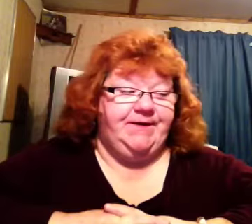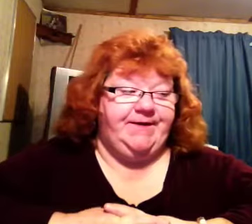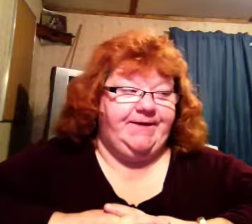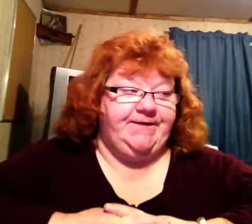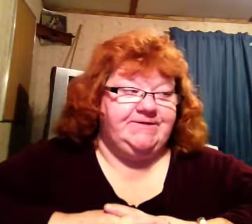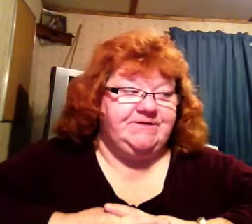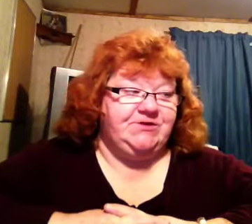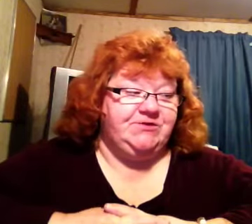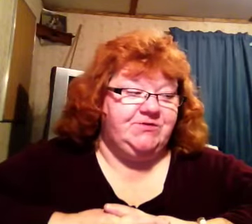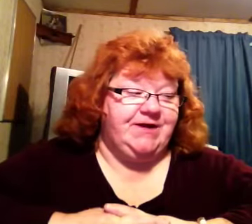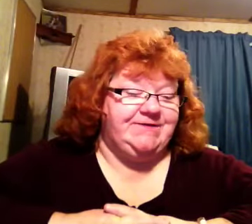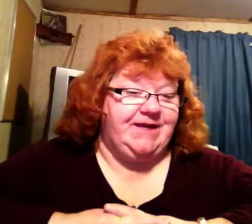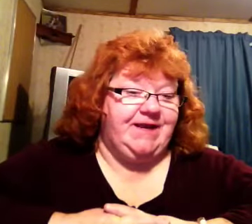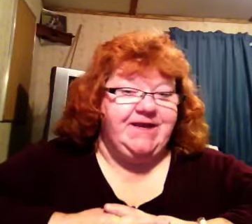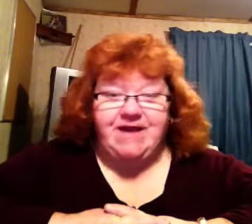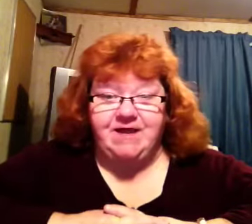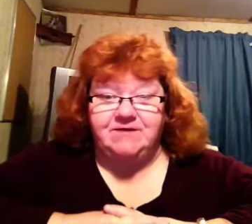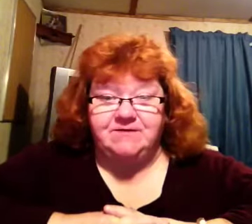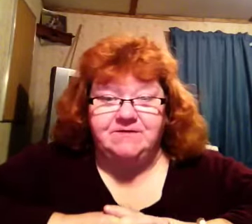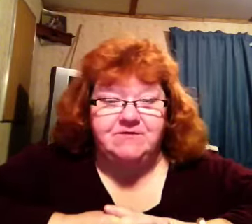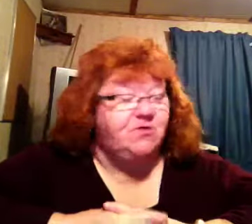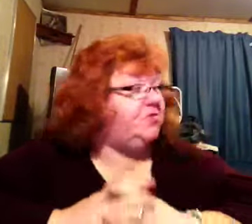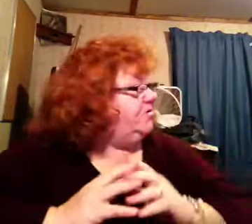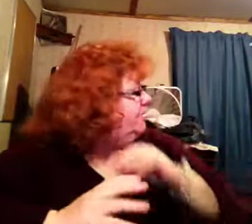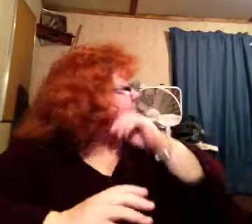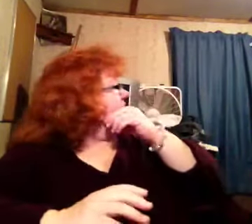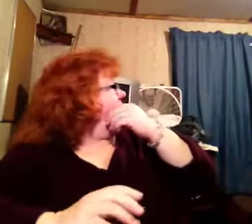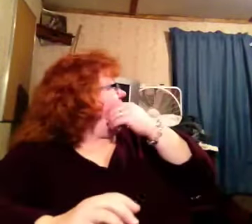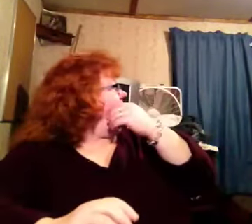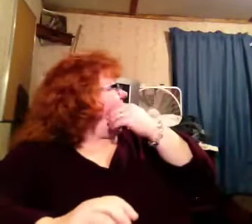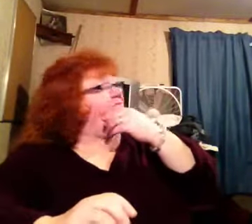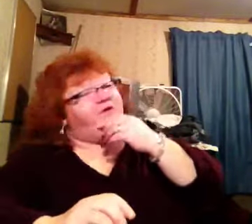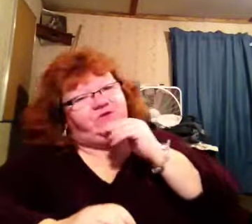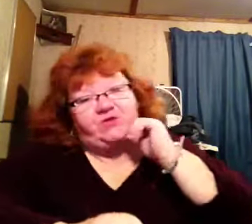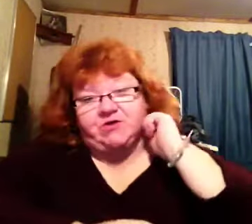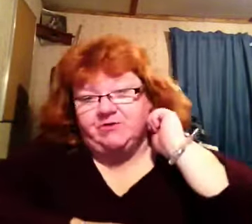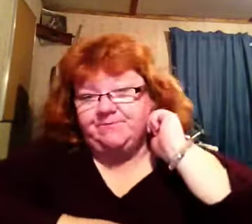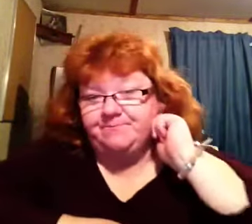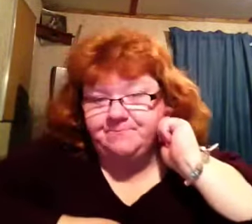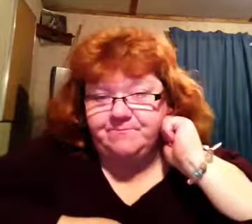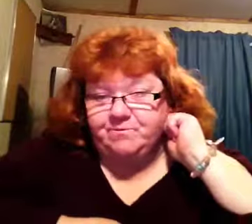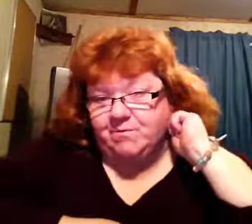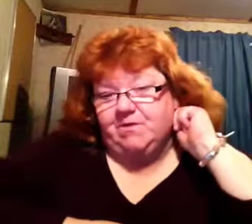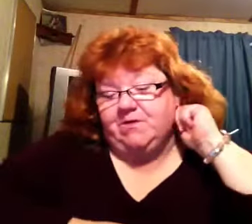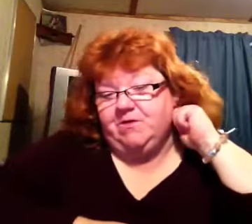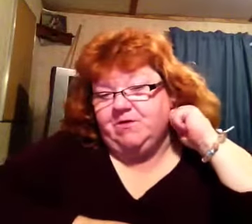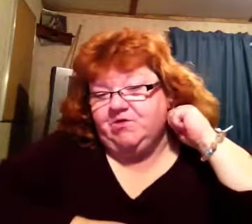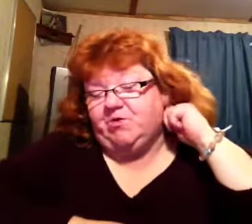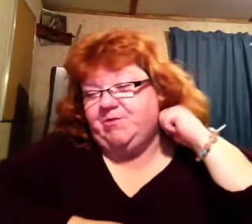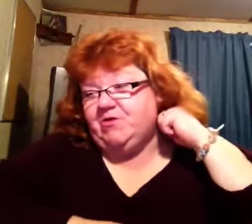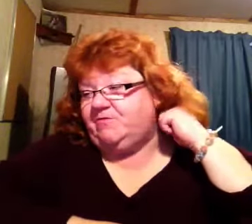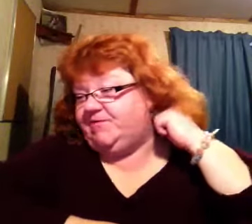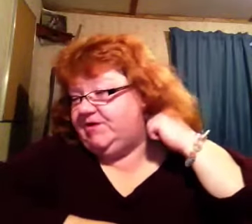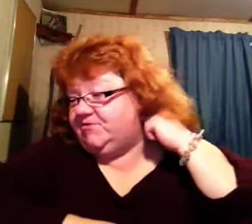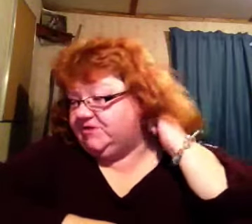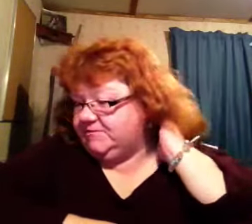I guess I'll talk to you guys later. Oh, it's my other daughter. You want to be on video, dear?